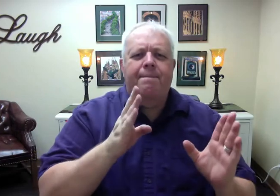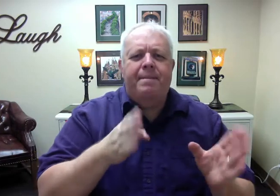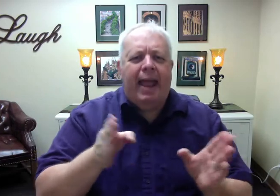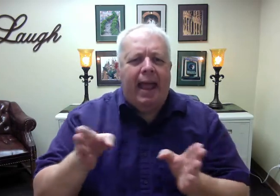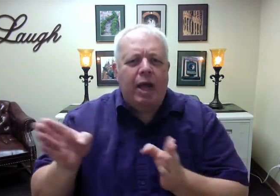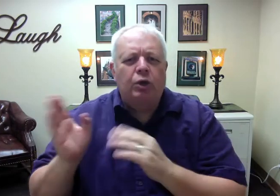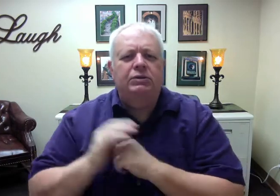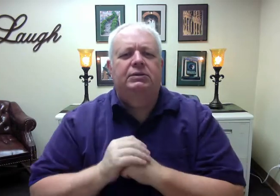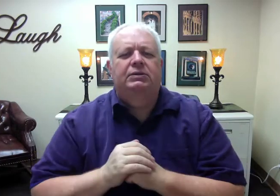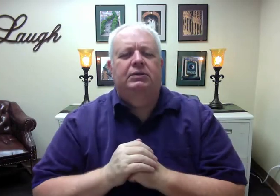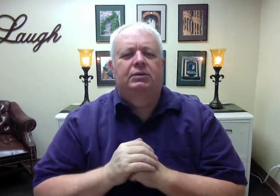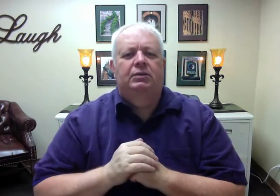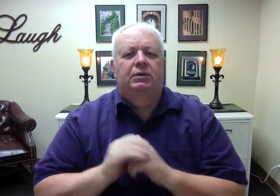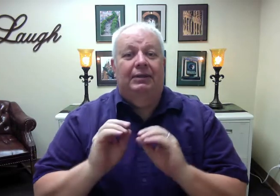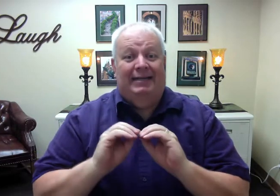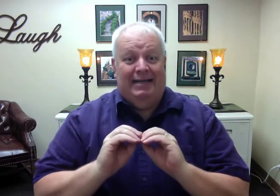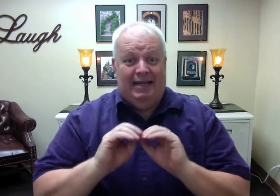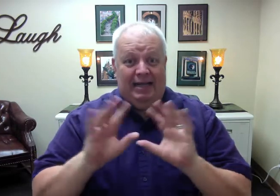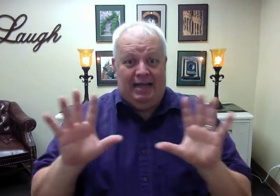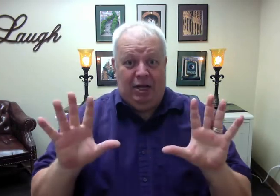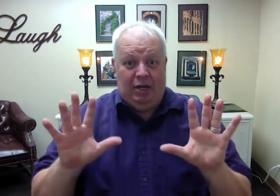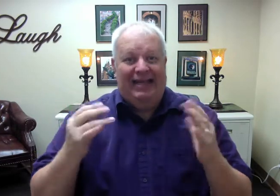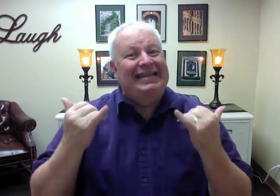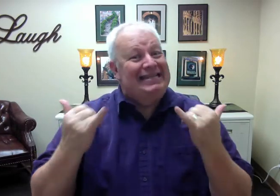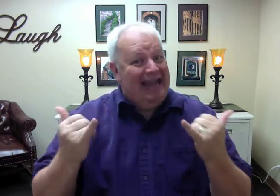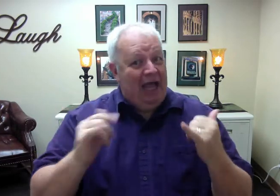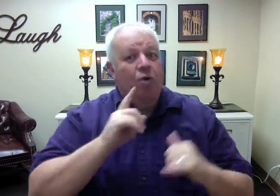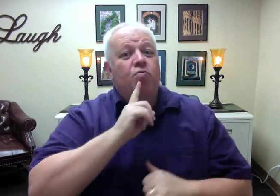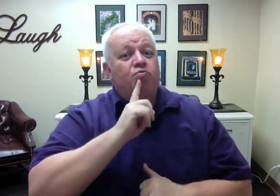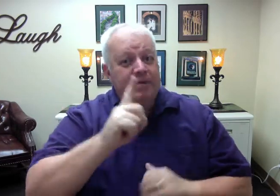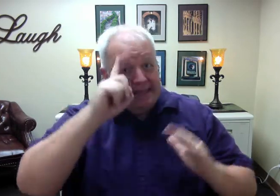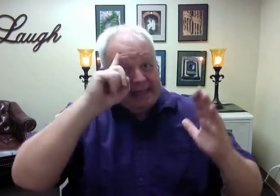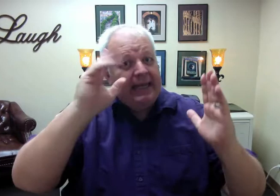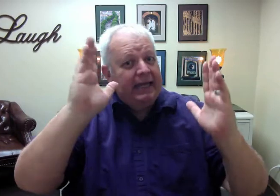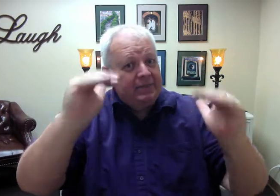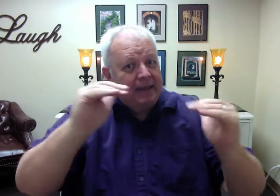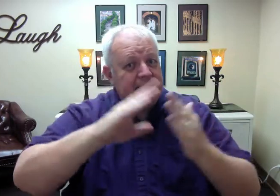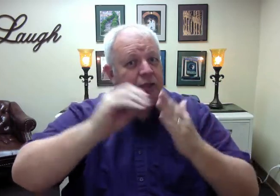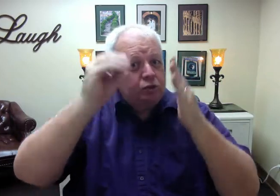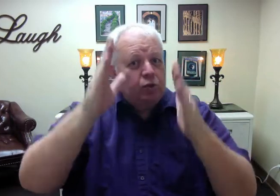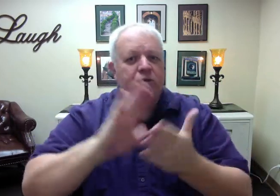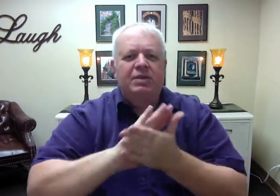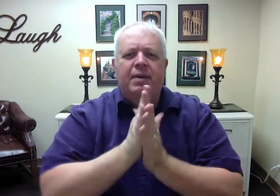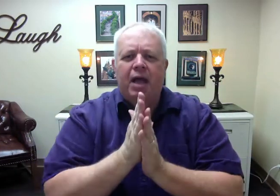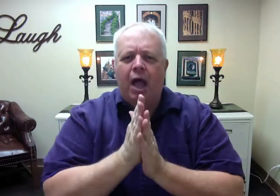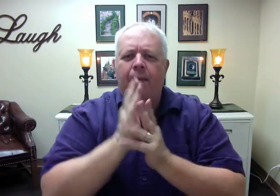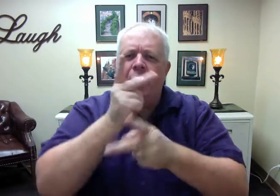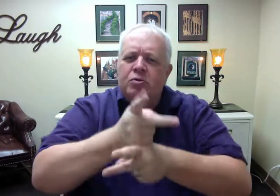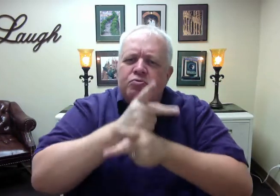Clearly, we are really expecting students to become critical thinkers now.